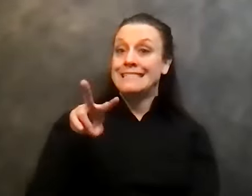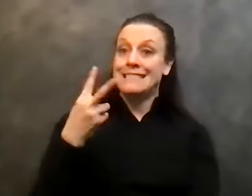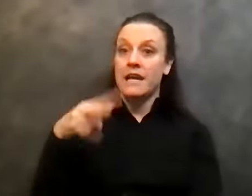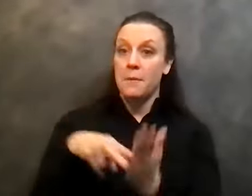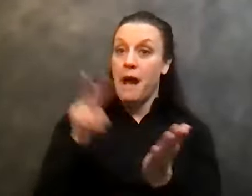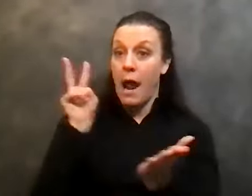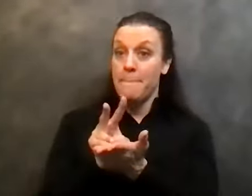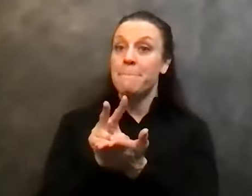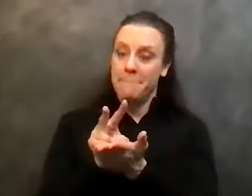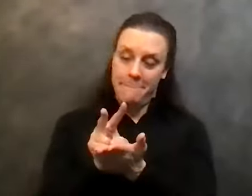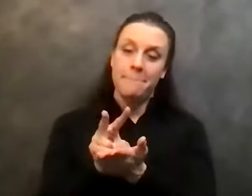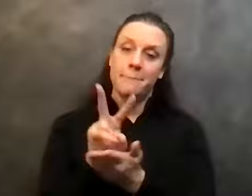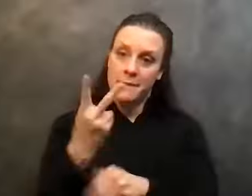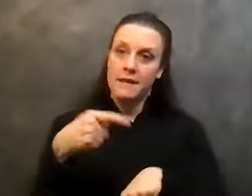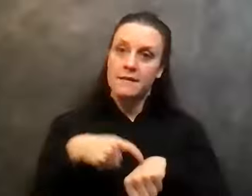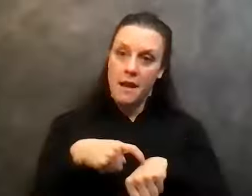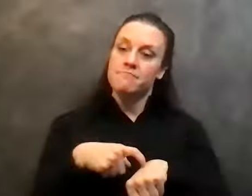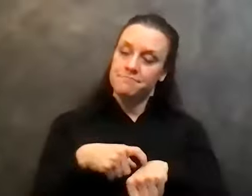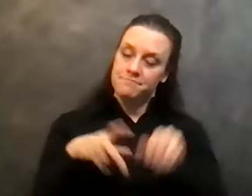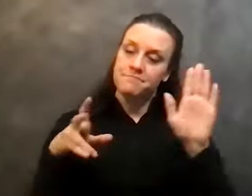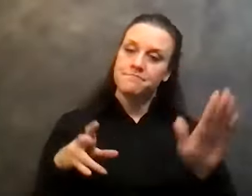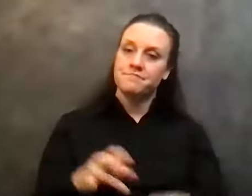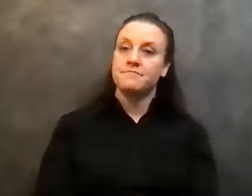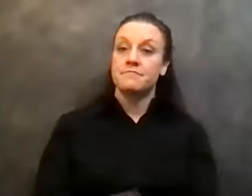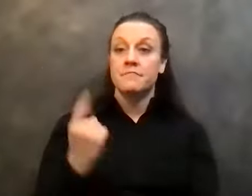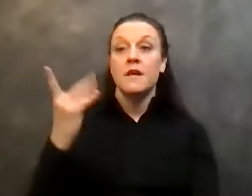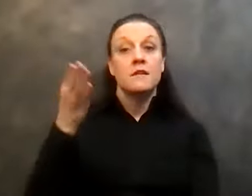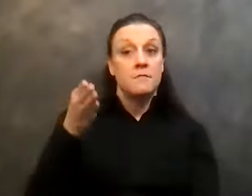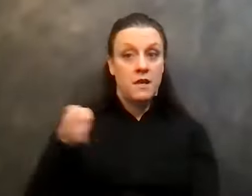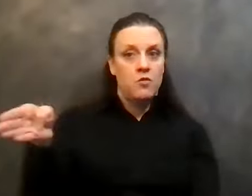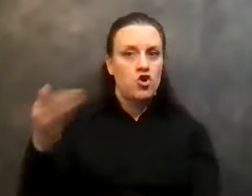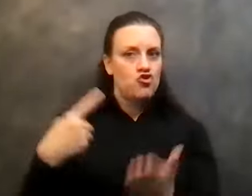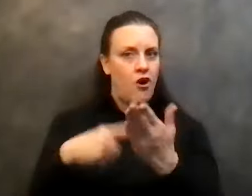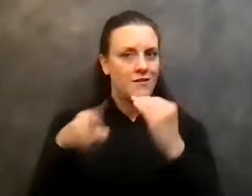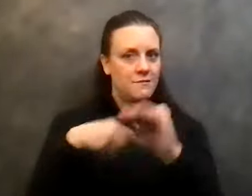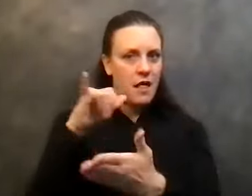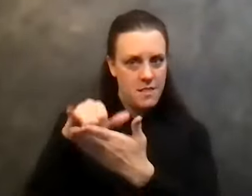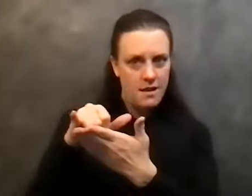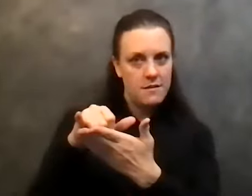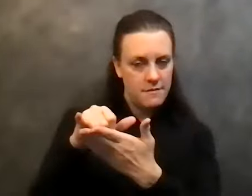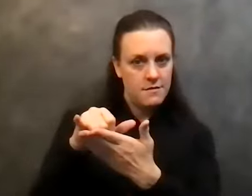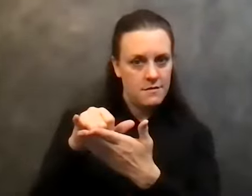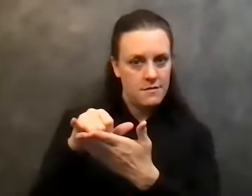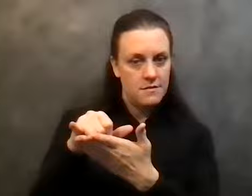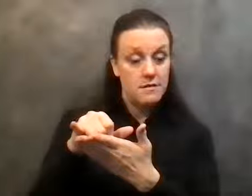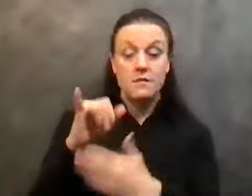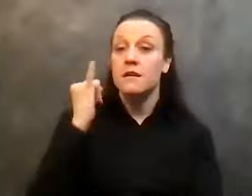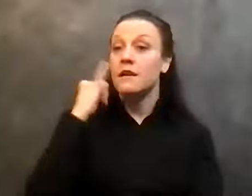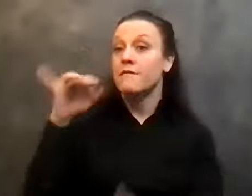You can, you can call it a lot of things, but the book Alcoholics Anonymous talks about it. And it says that if our spiritual house is not in